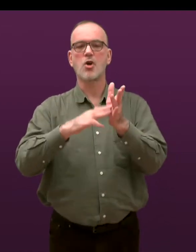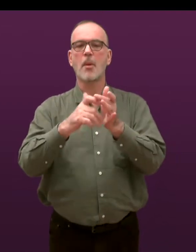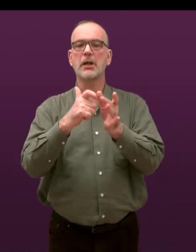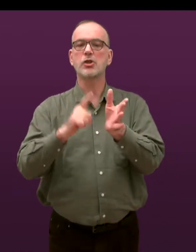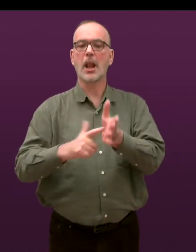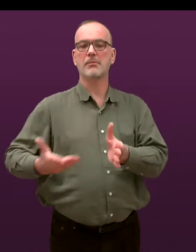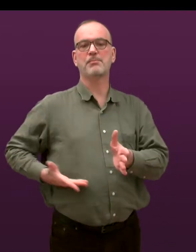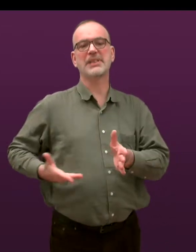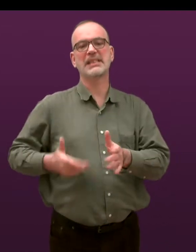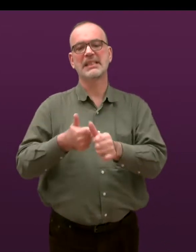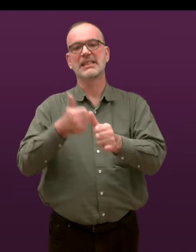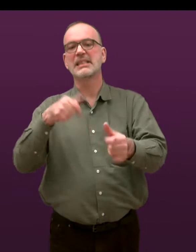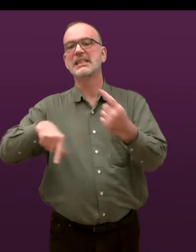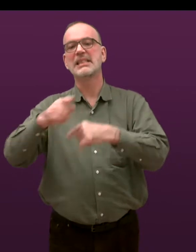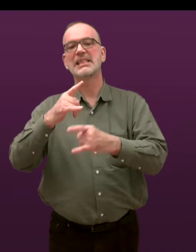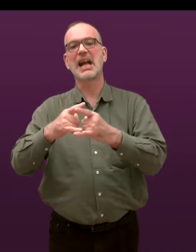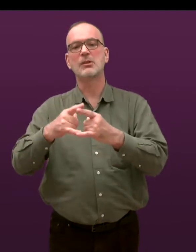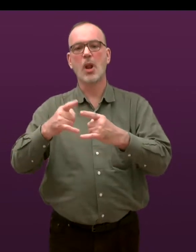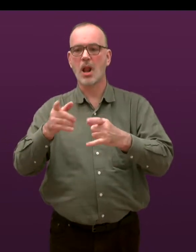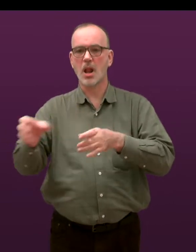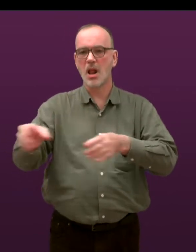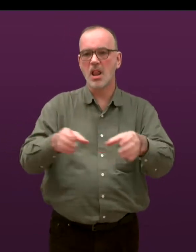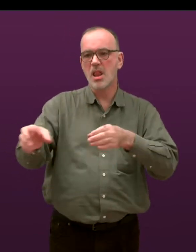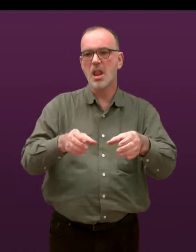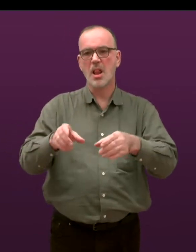commercial sexual exploitation including prostitution,